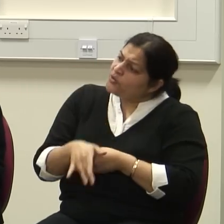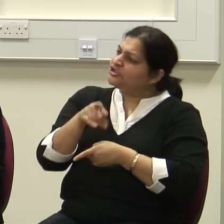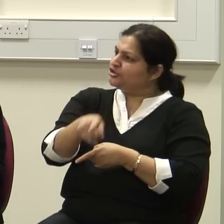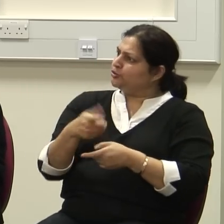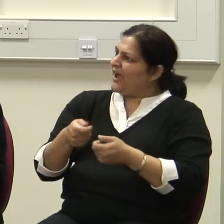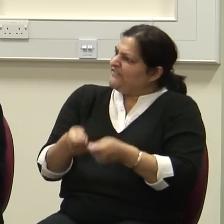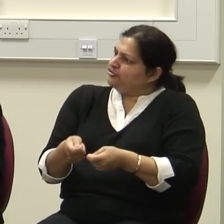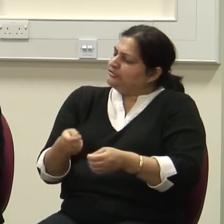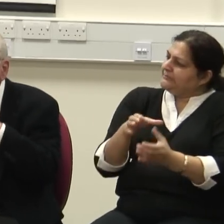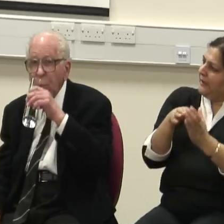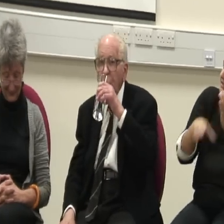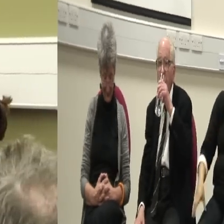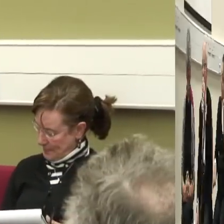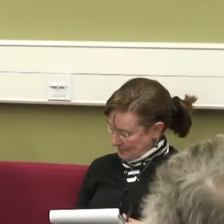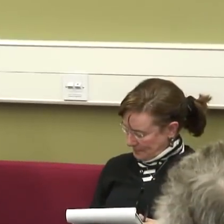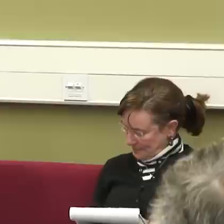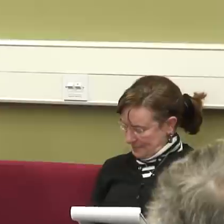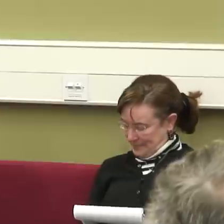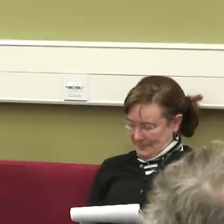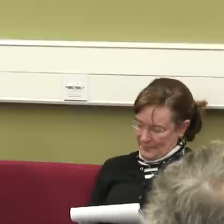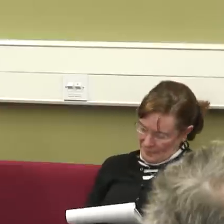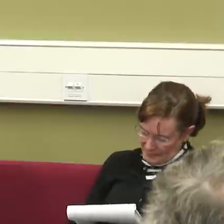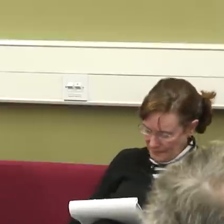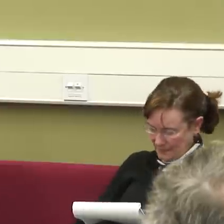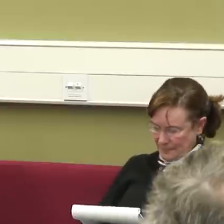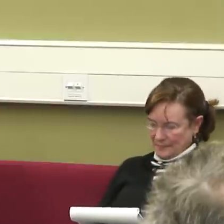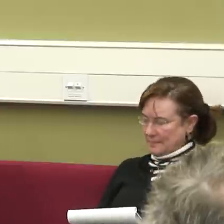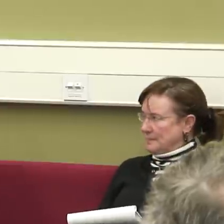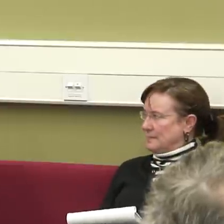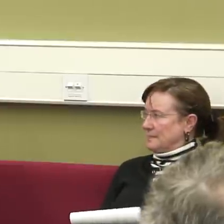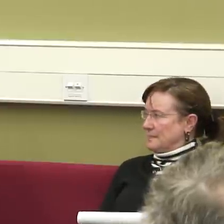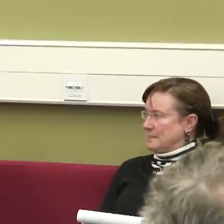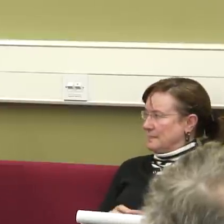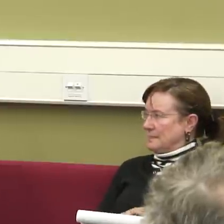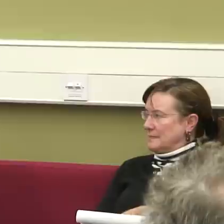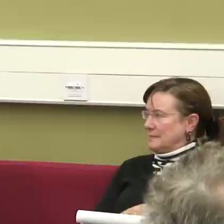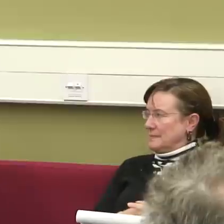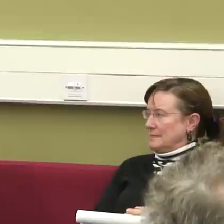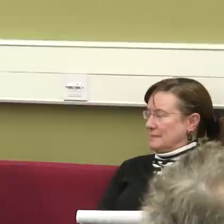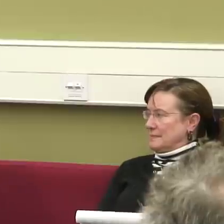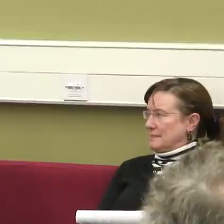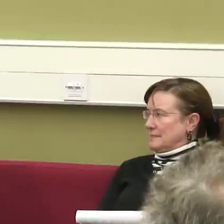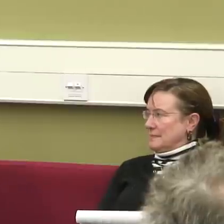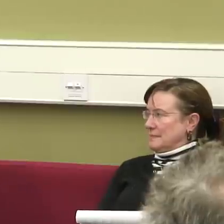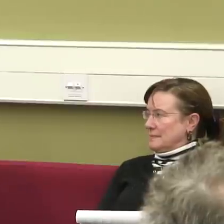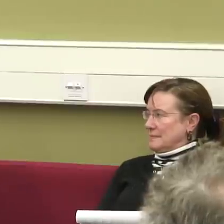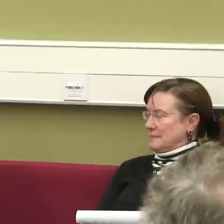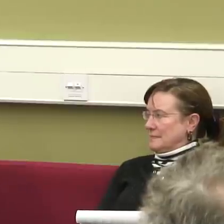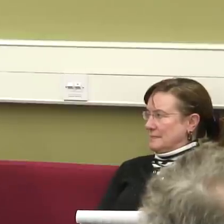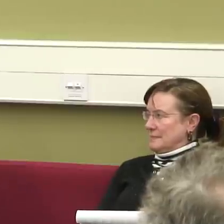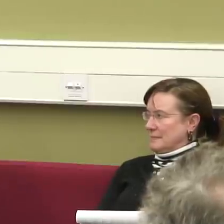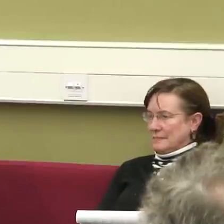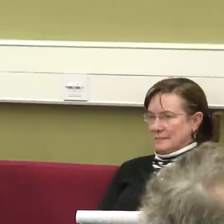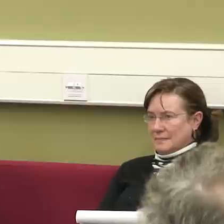in and bother you. My name is Marian Clark and I'm a user involvement coordinator